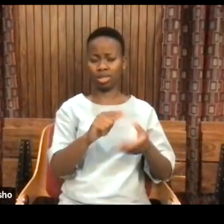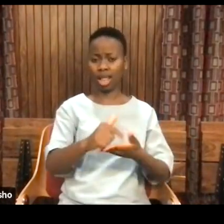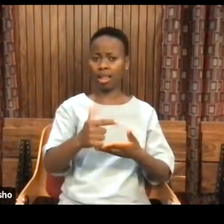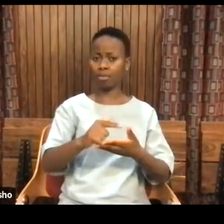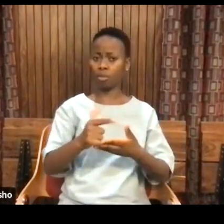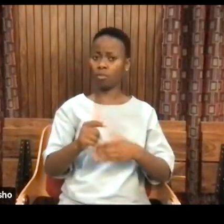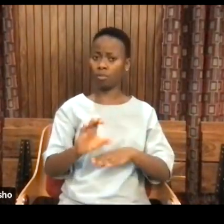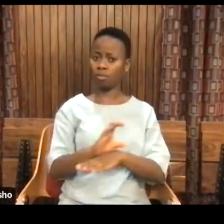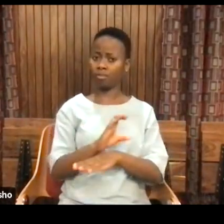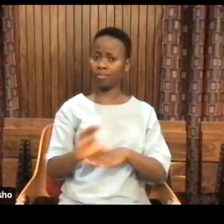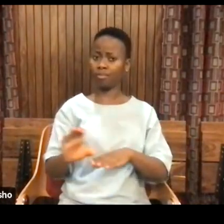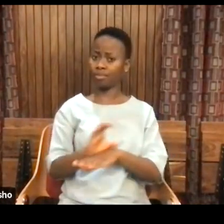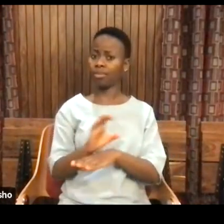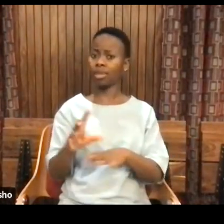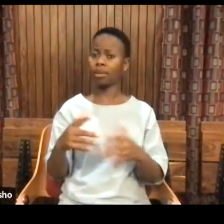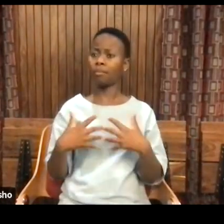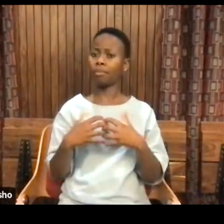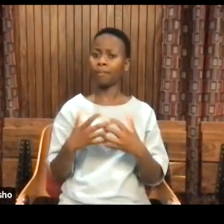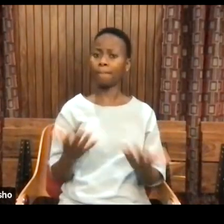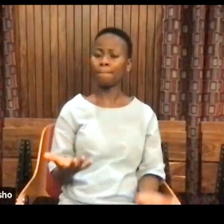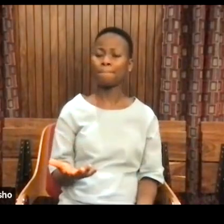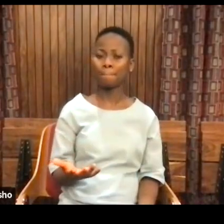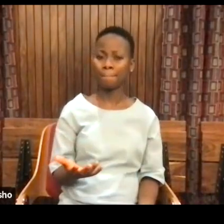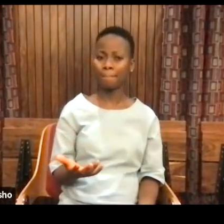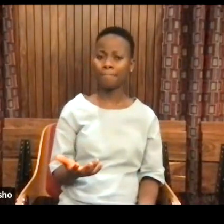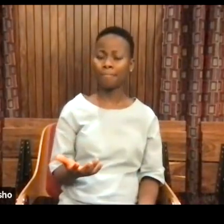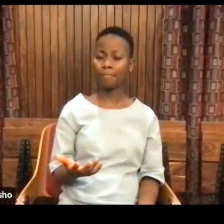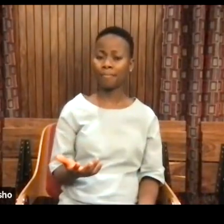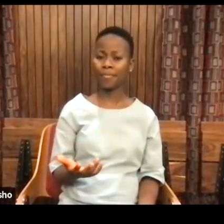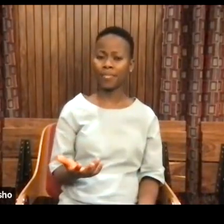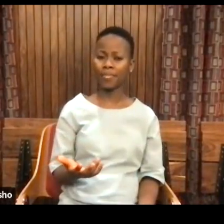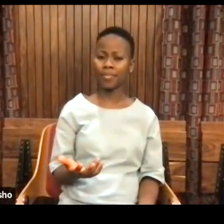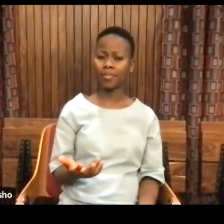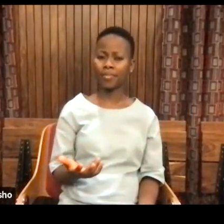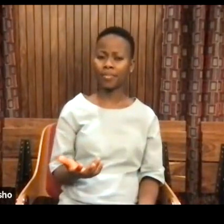She developed the algorithm to the computer. You got to thank